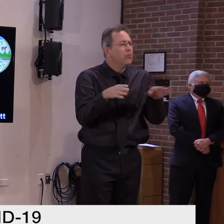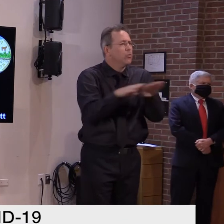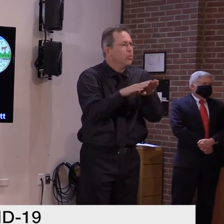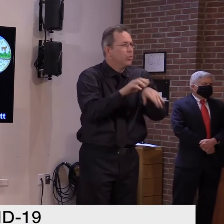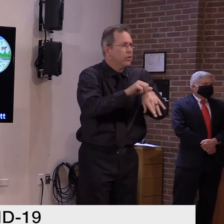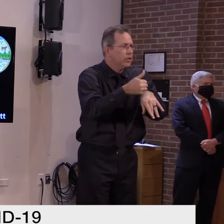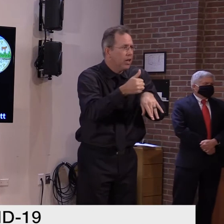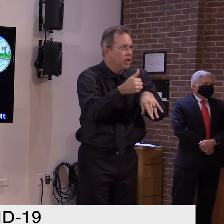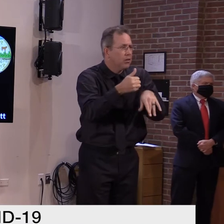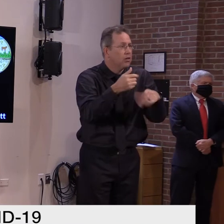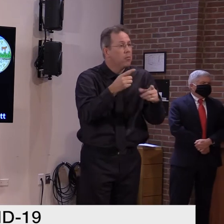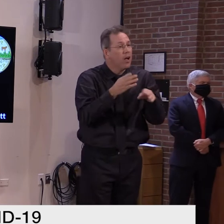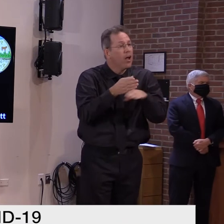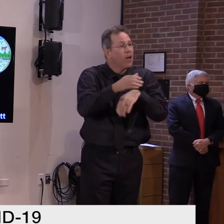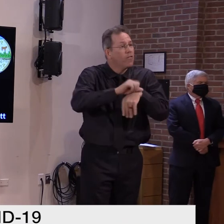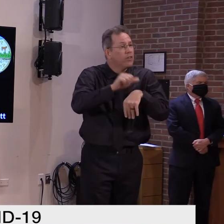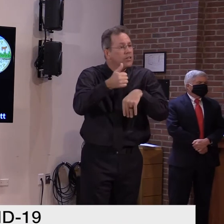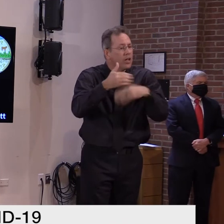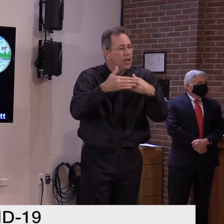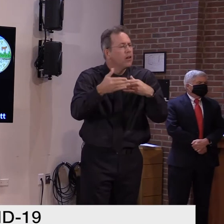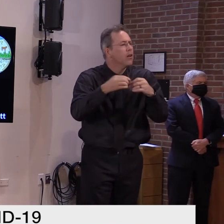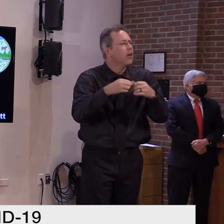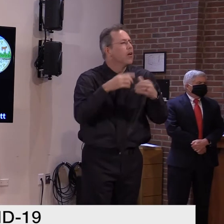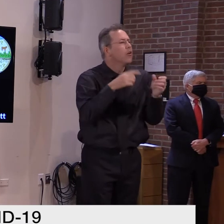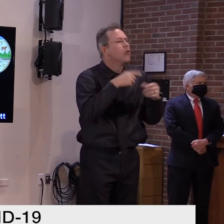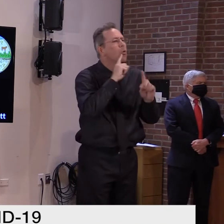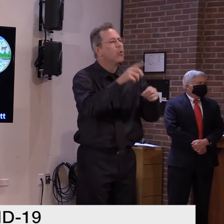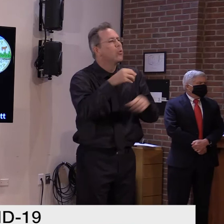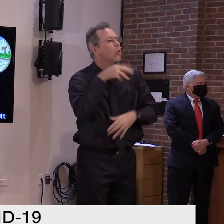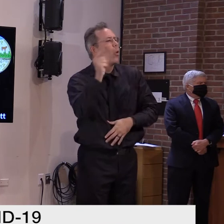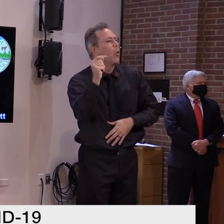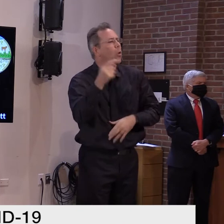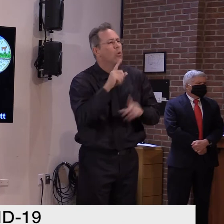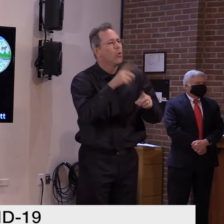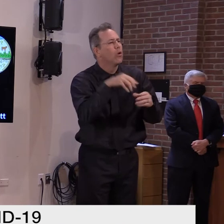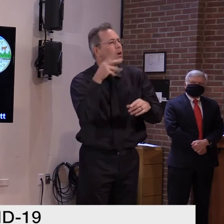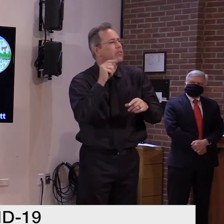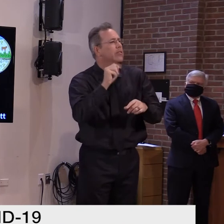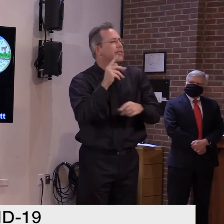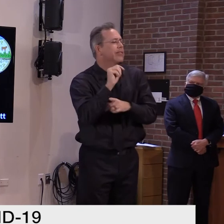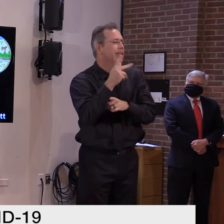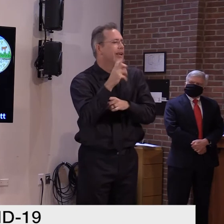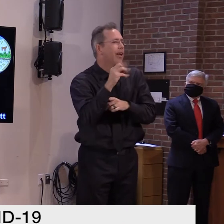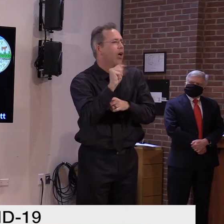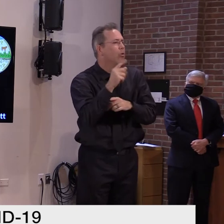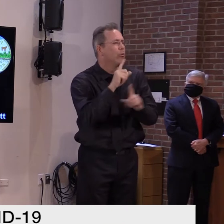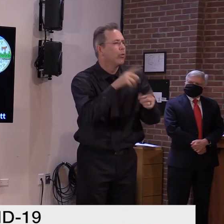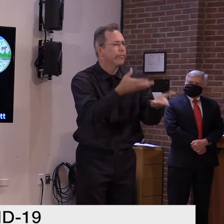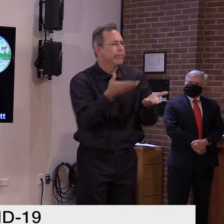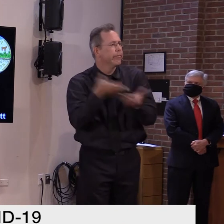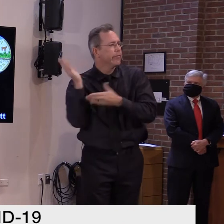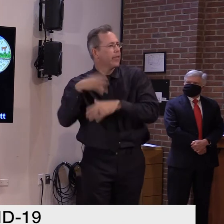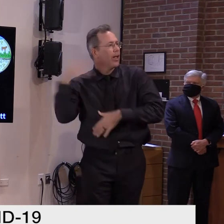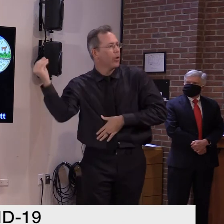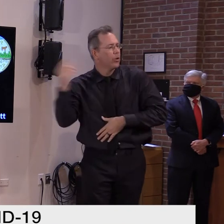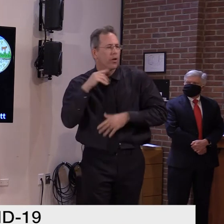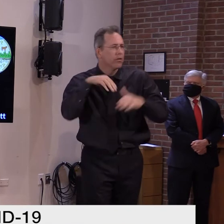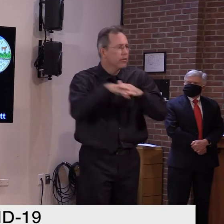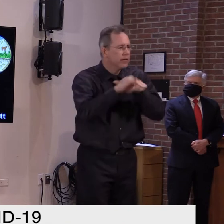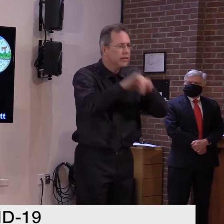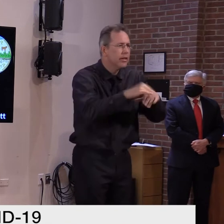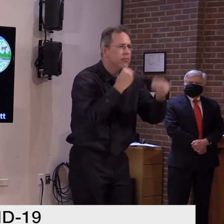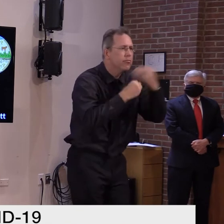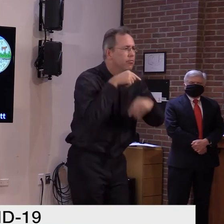though they will be able to offer to-go service after 10. To assist with contact tracing,